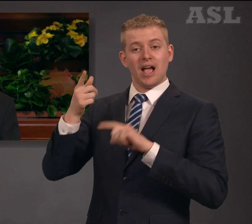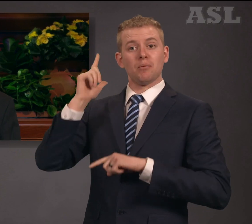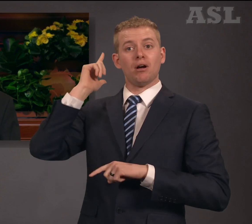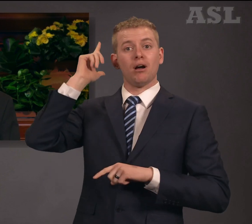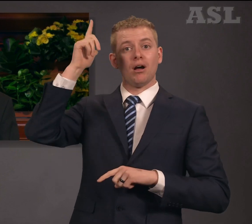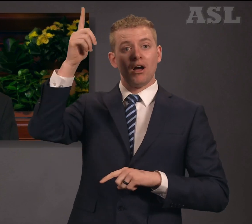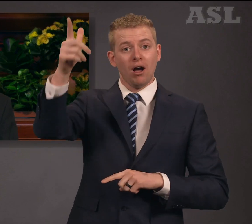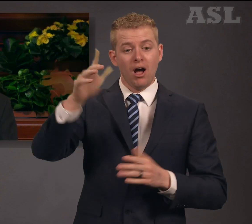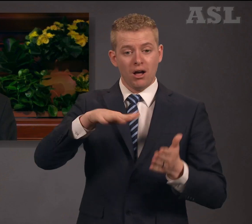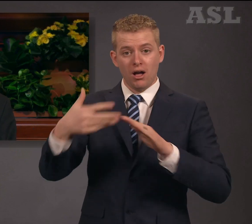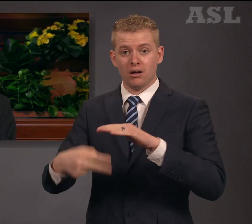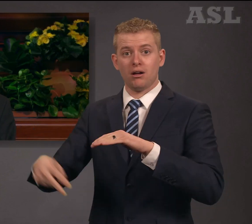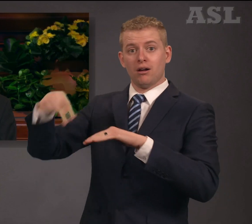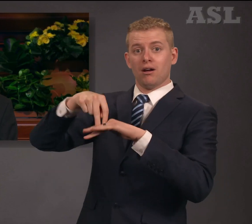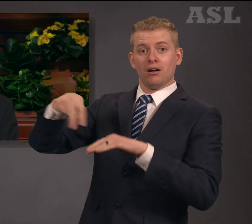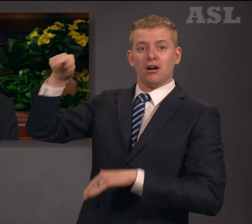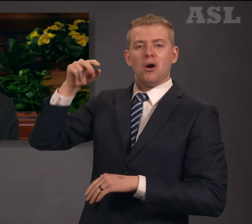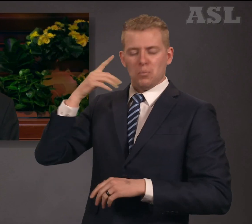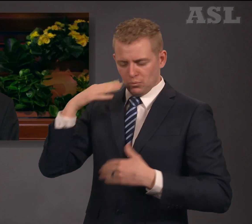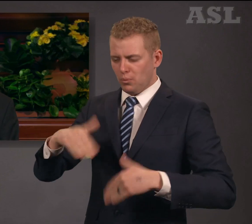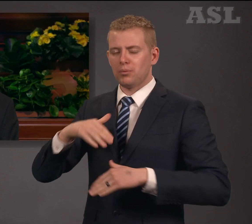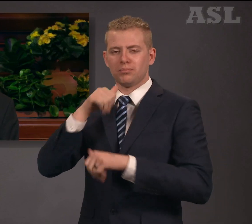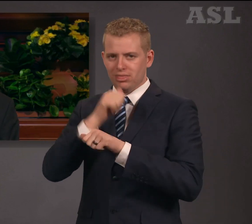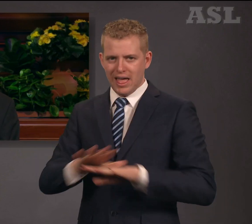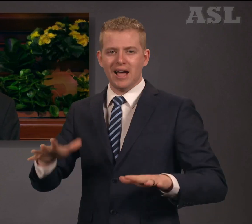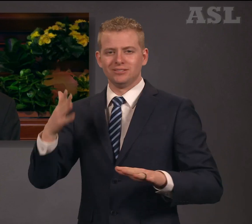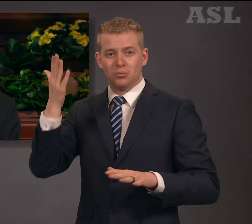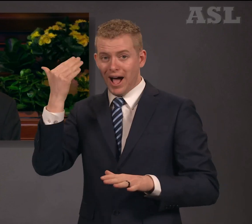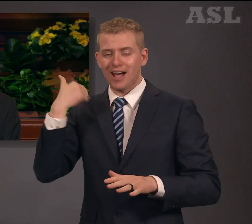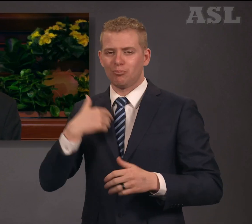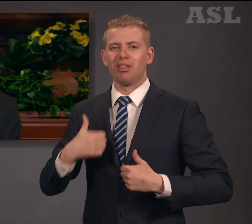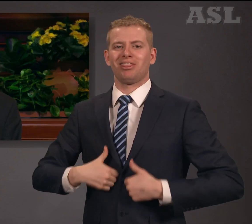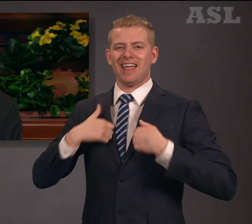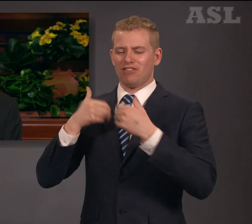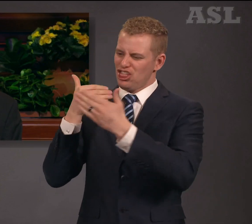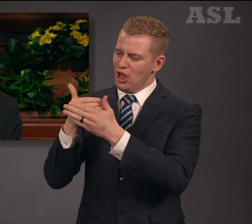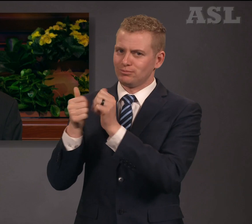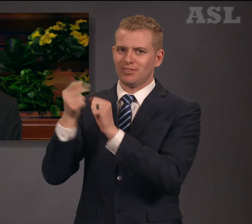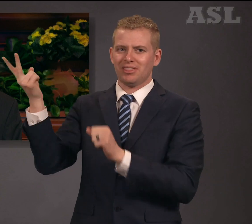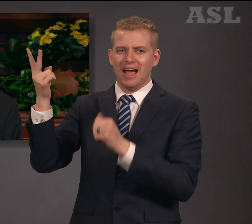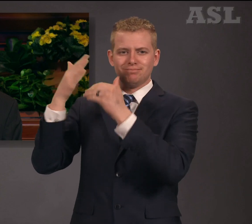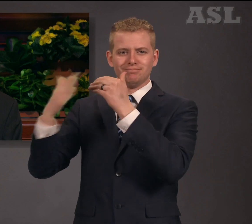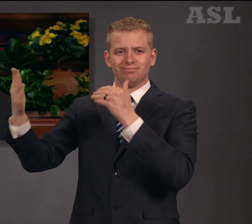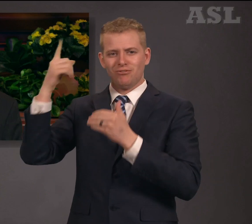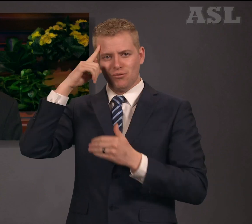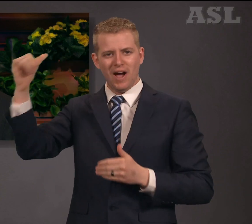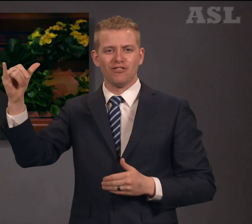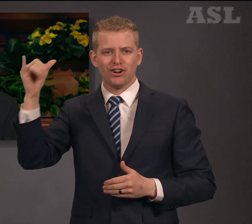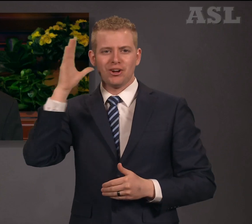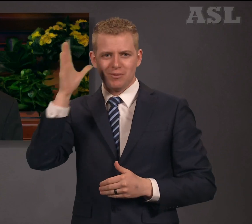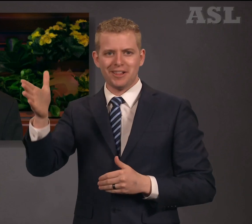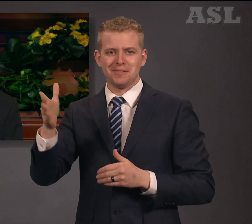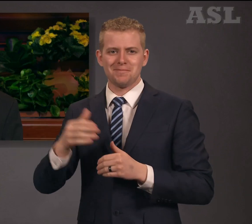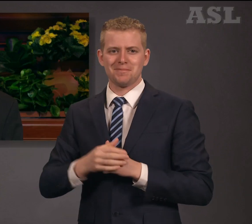Fourth, keeping the Lord's commandments requires more than obedience.